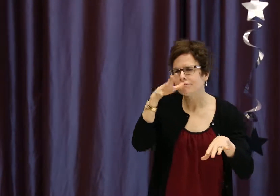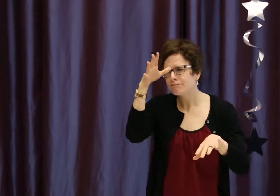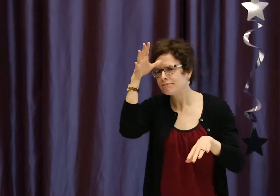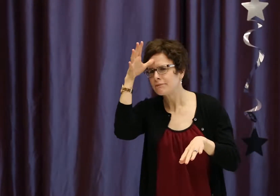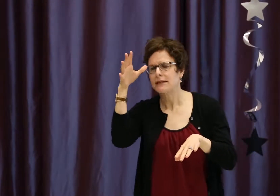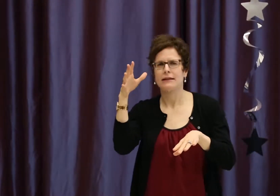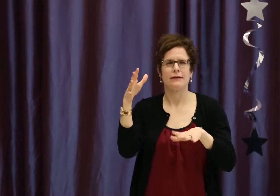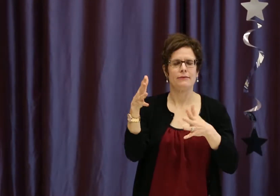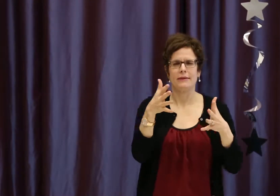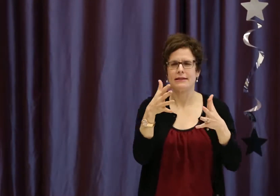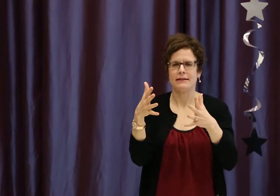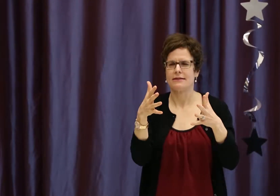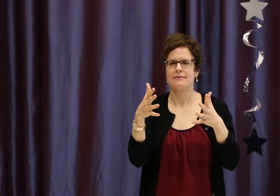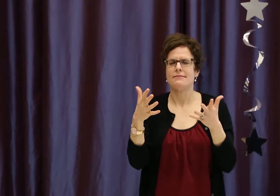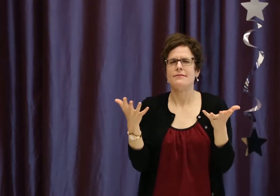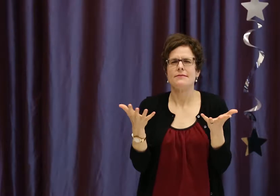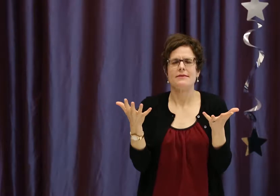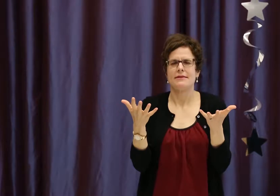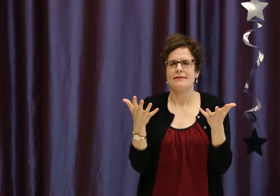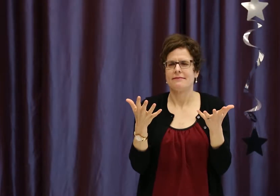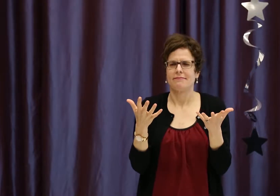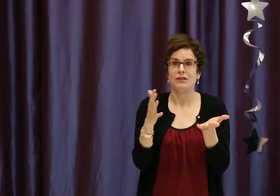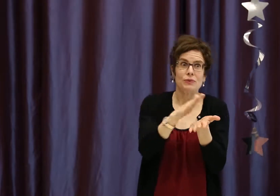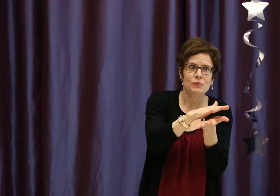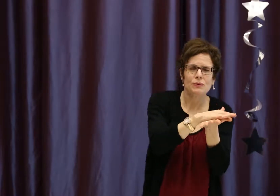the phenomena of having a deaf child.